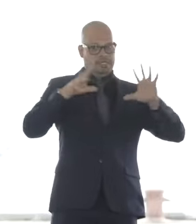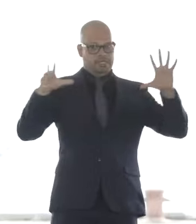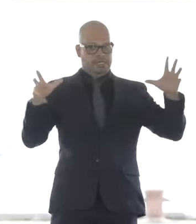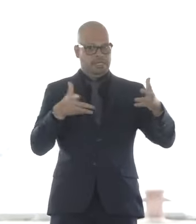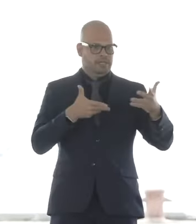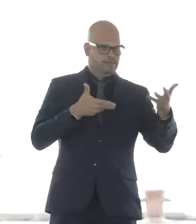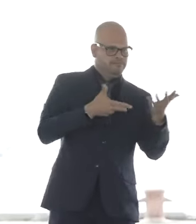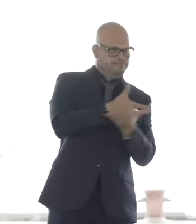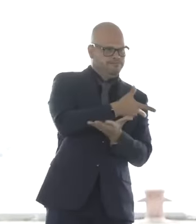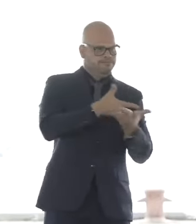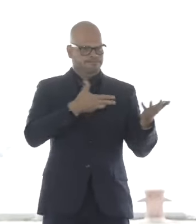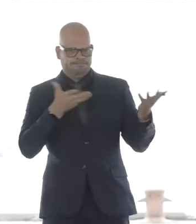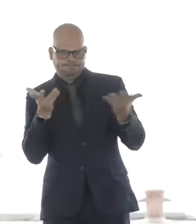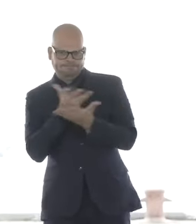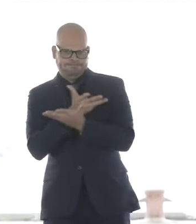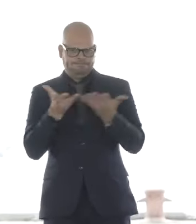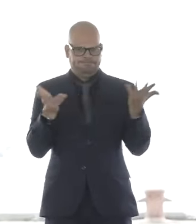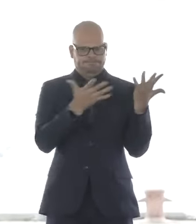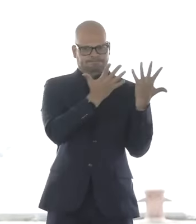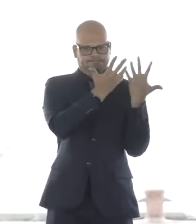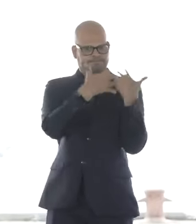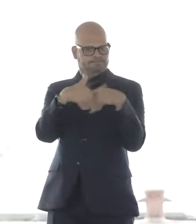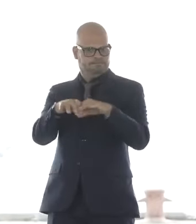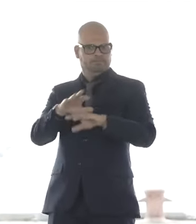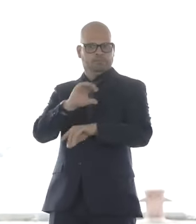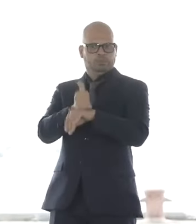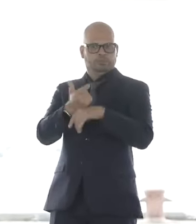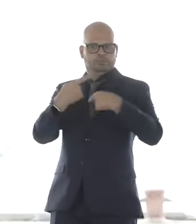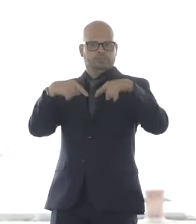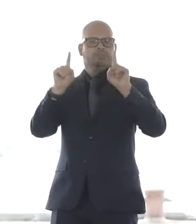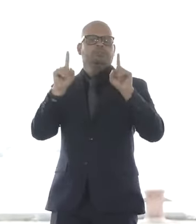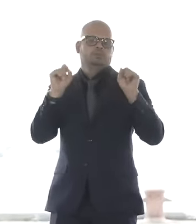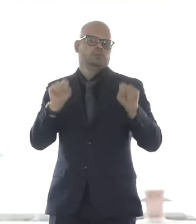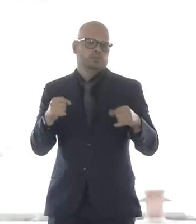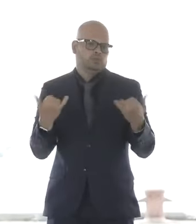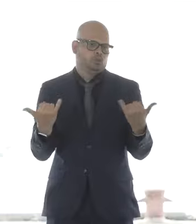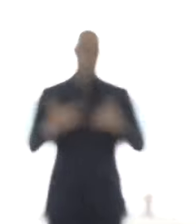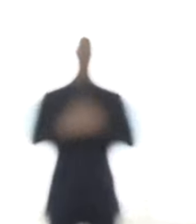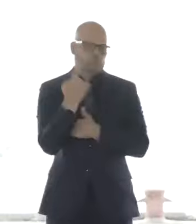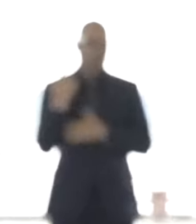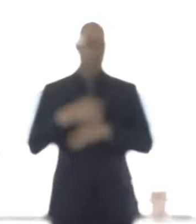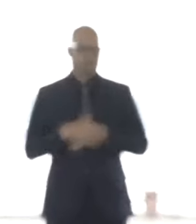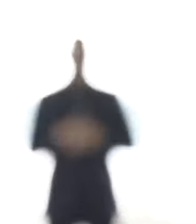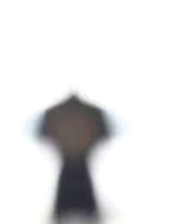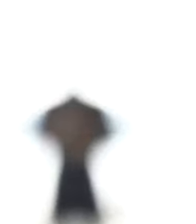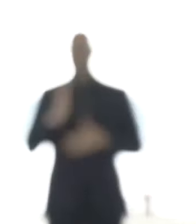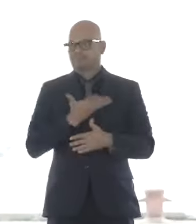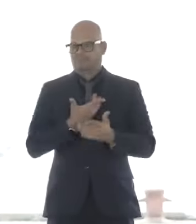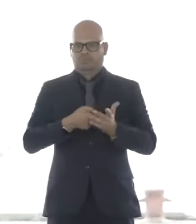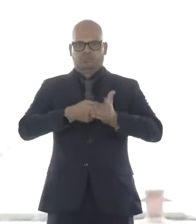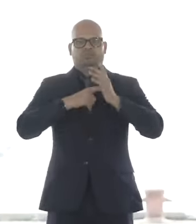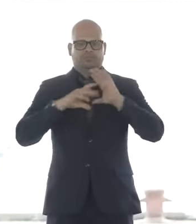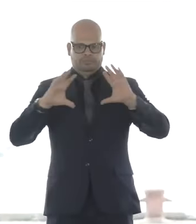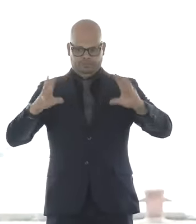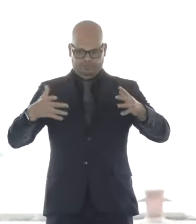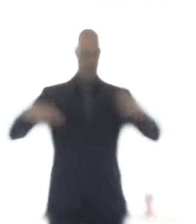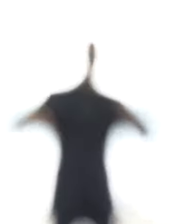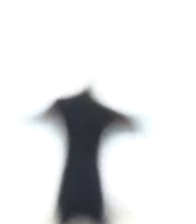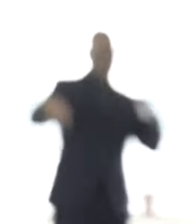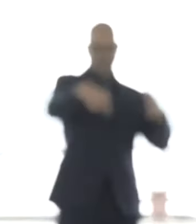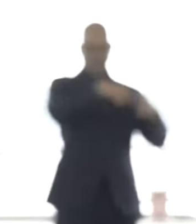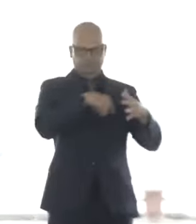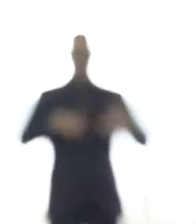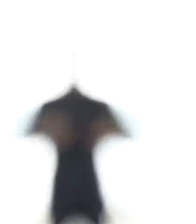climate goals requires us to come together to make large-scale infrastructure projects like this terminal a reality.